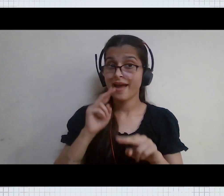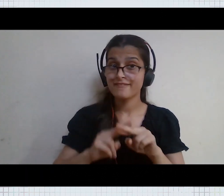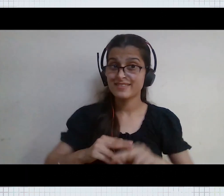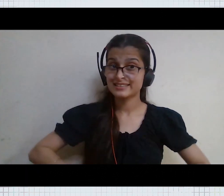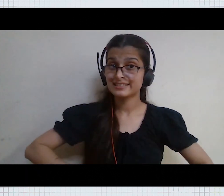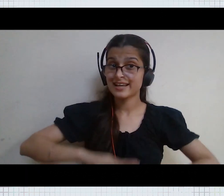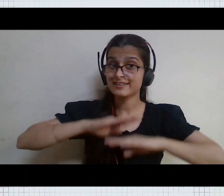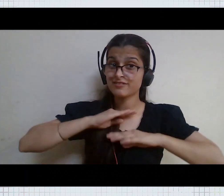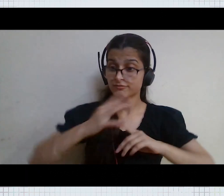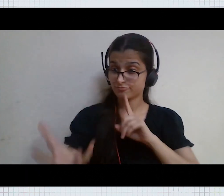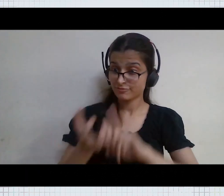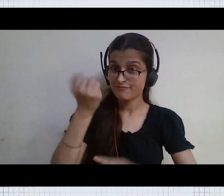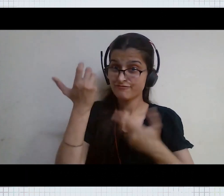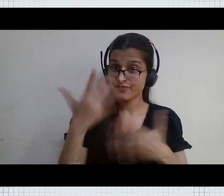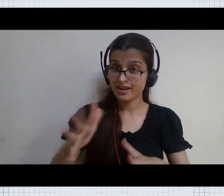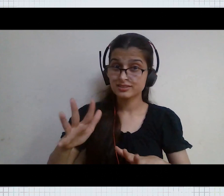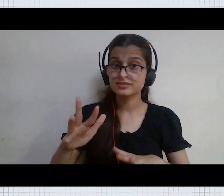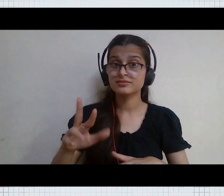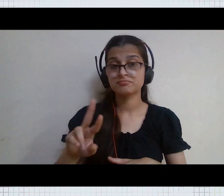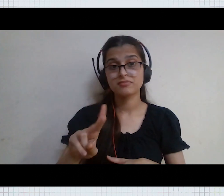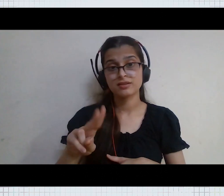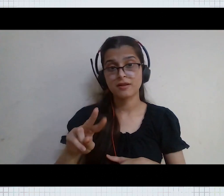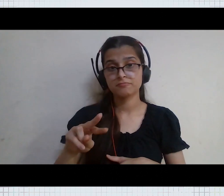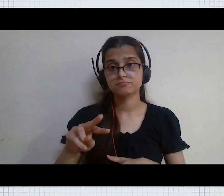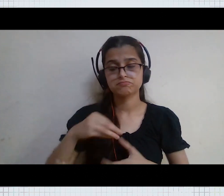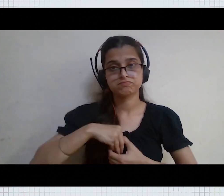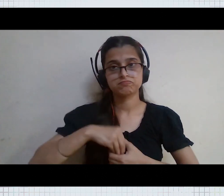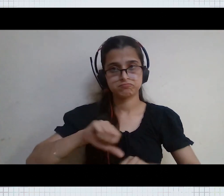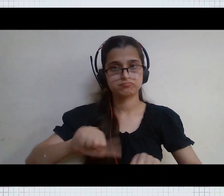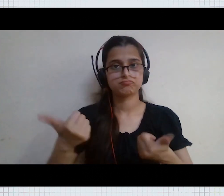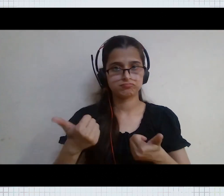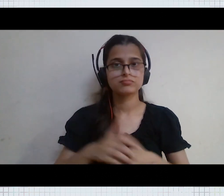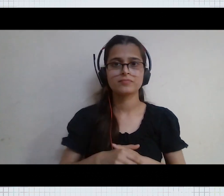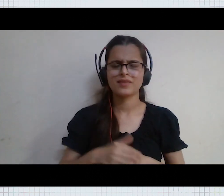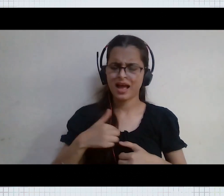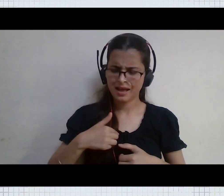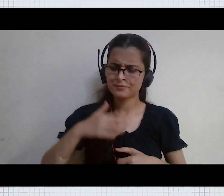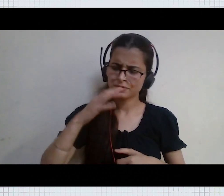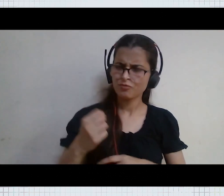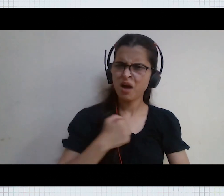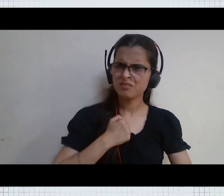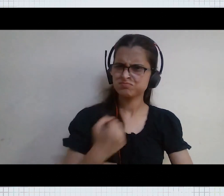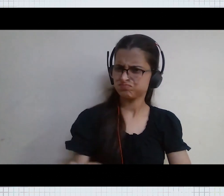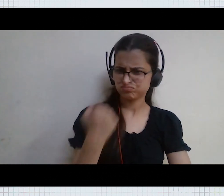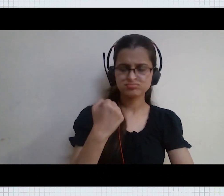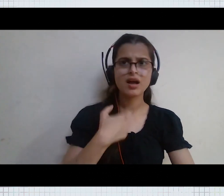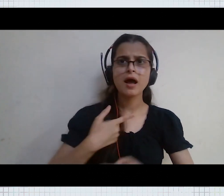because one acquires satisfaction only out of giving i can beat you with my strength